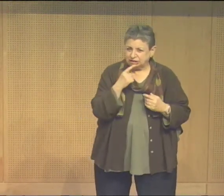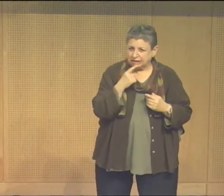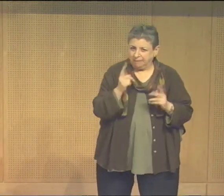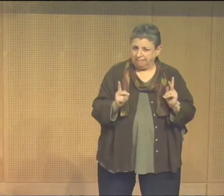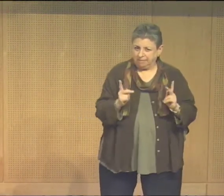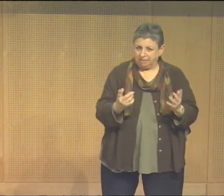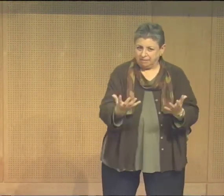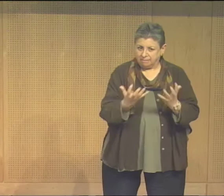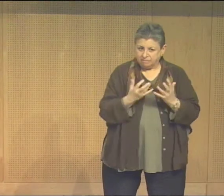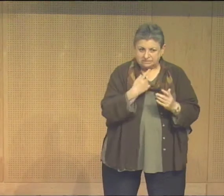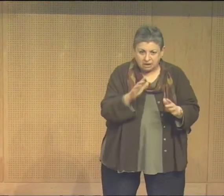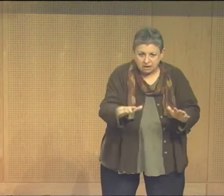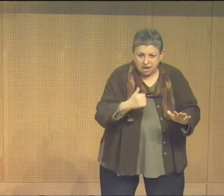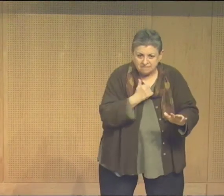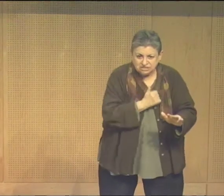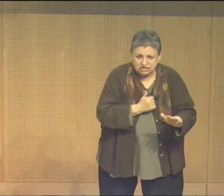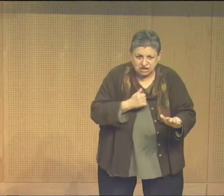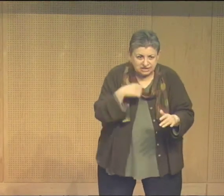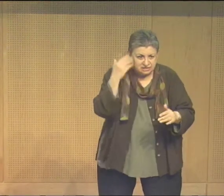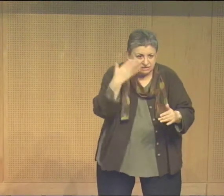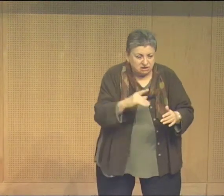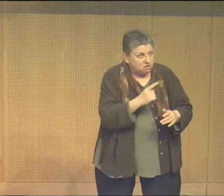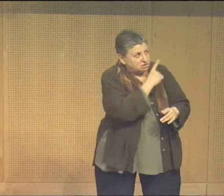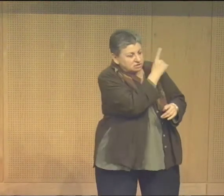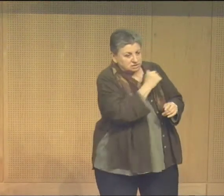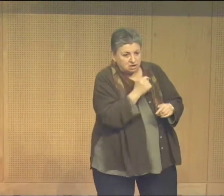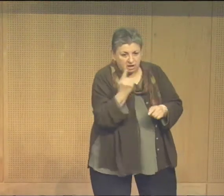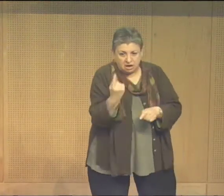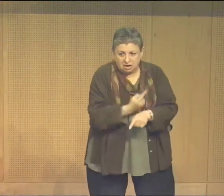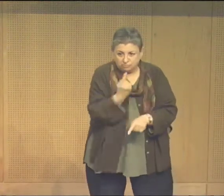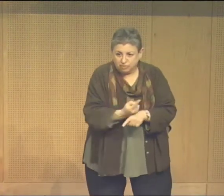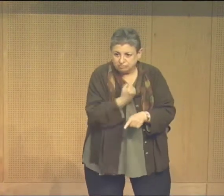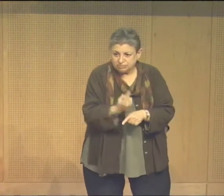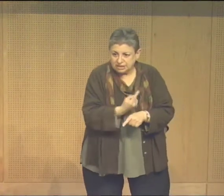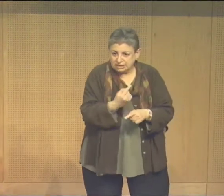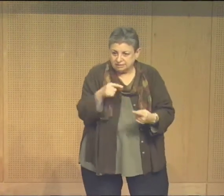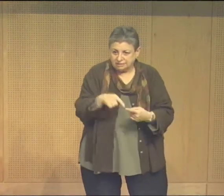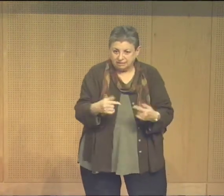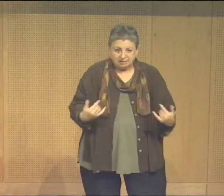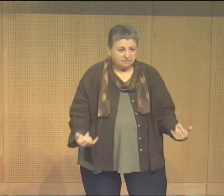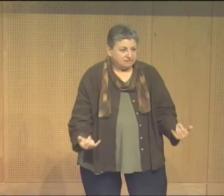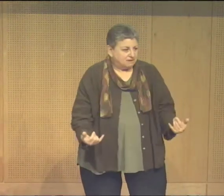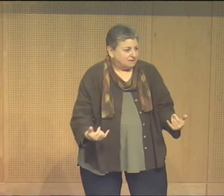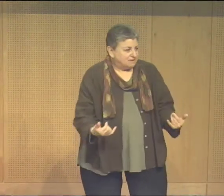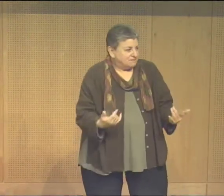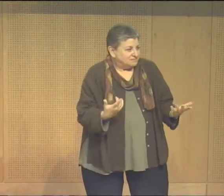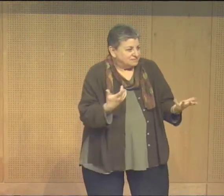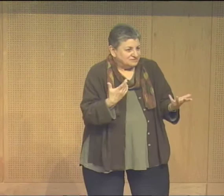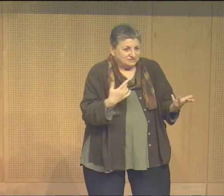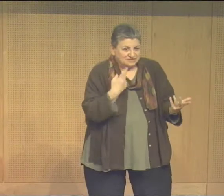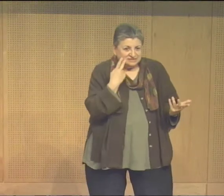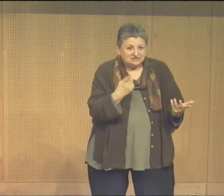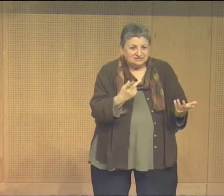seeing. Now, hearing people come to me and say, wow, we didn't know that those terms were not appropriate.